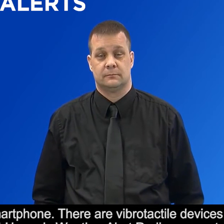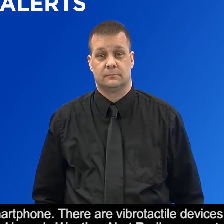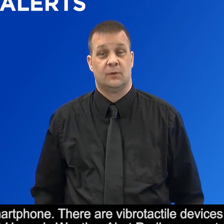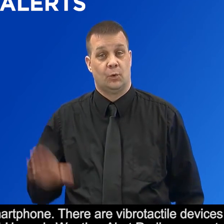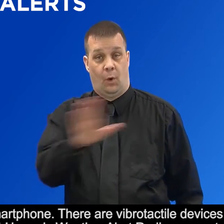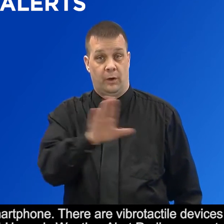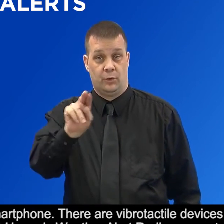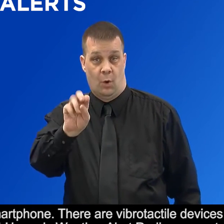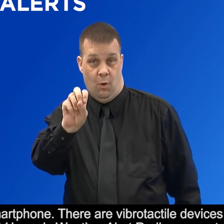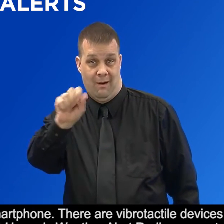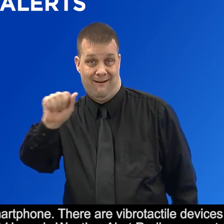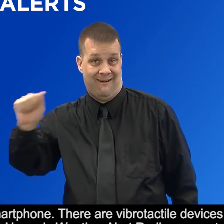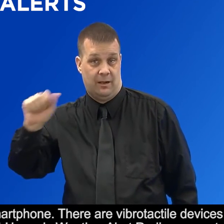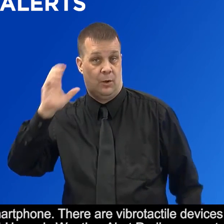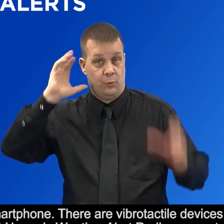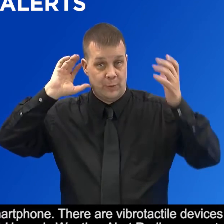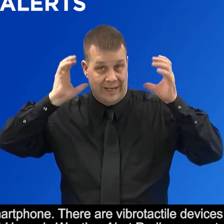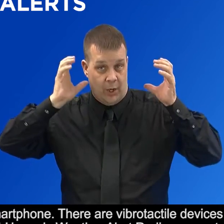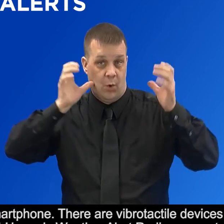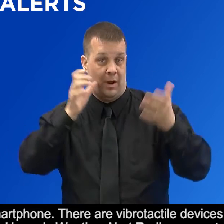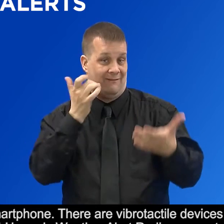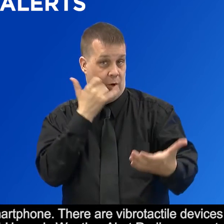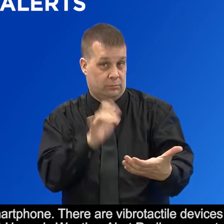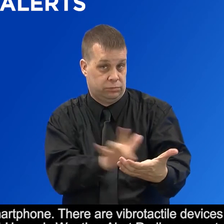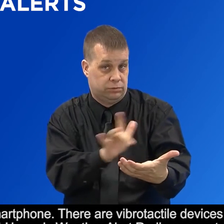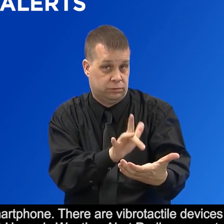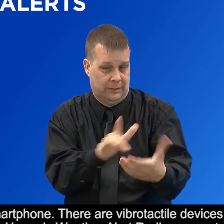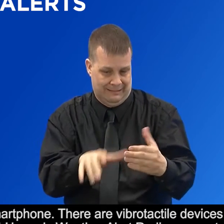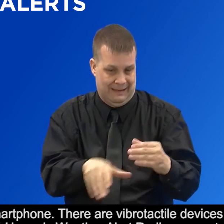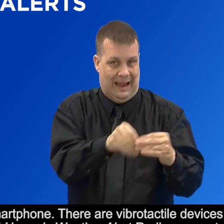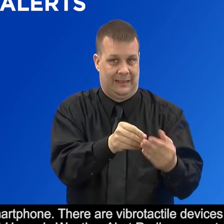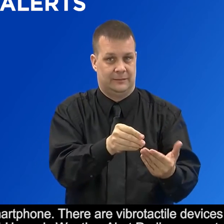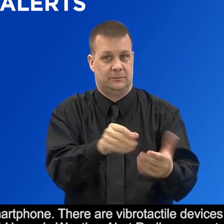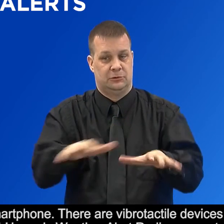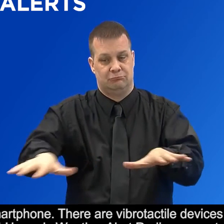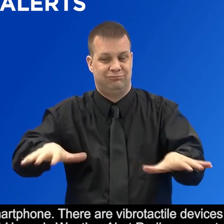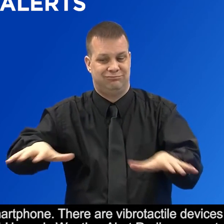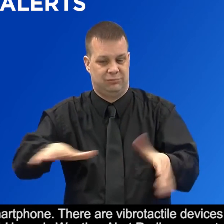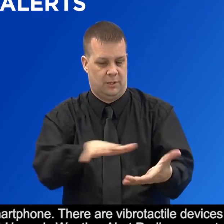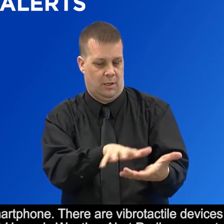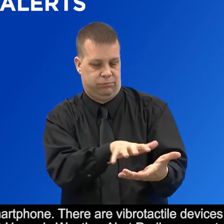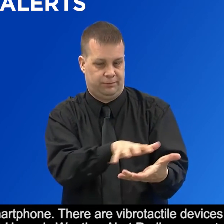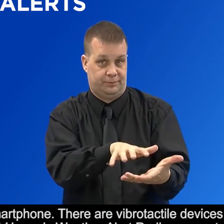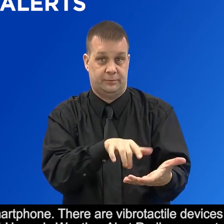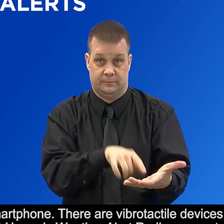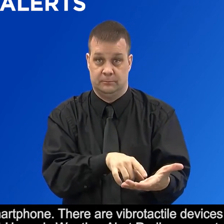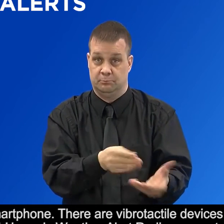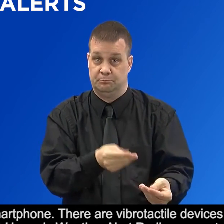There are vibro-tactile devices that you can add to a NOAA All-Hazards Weather Alert radio